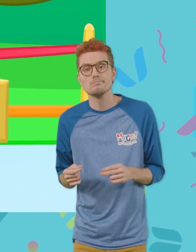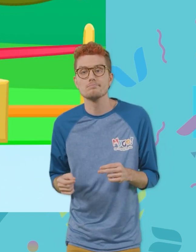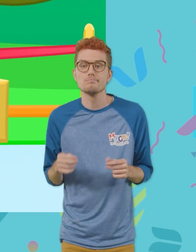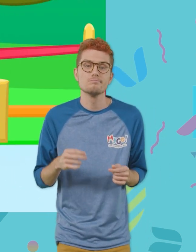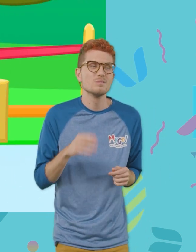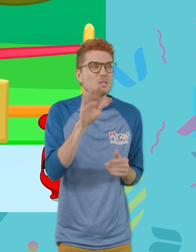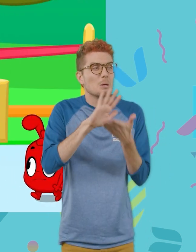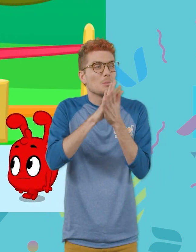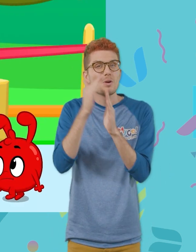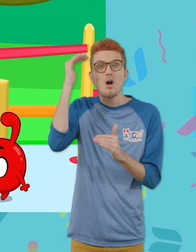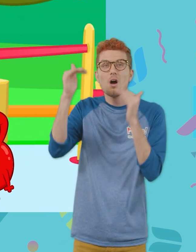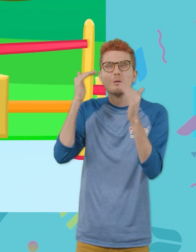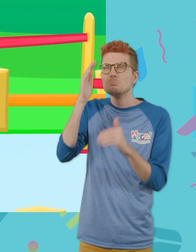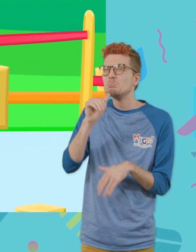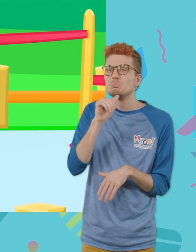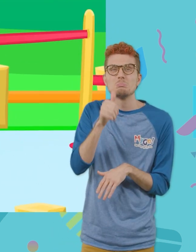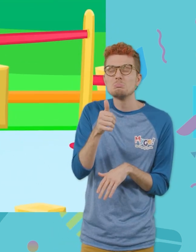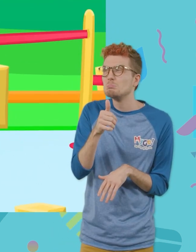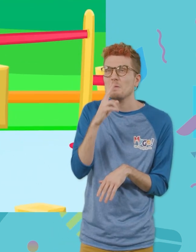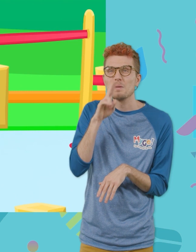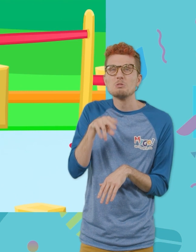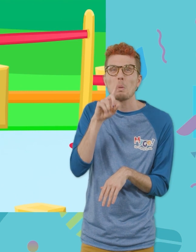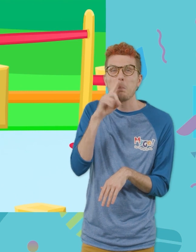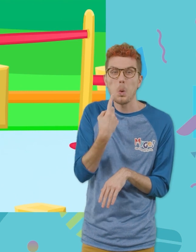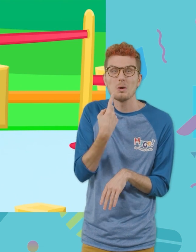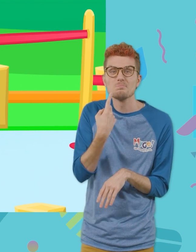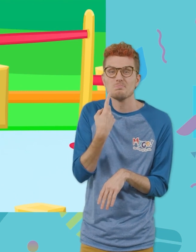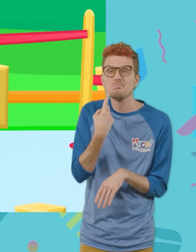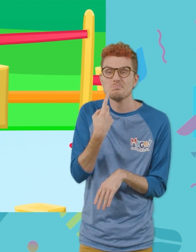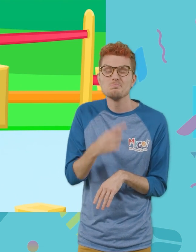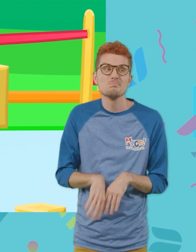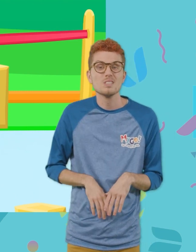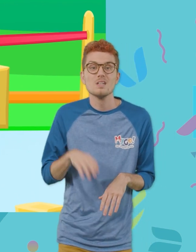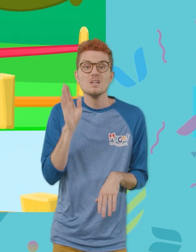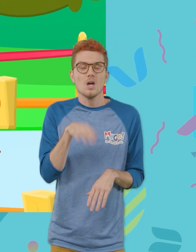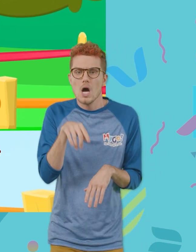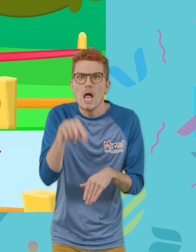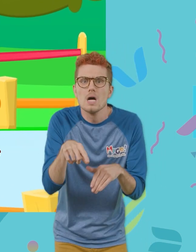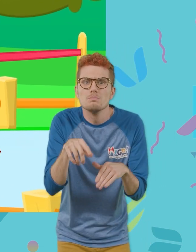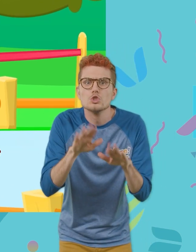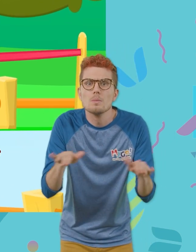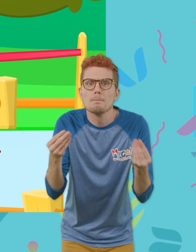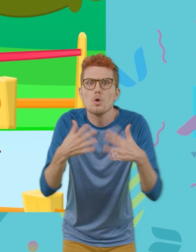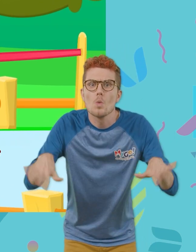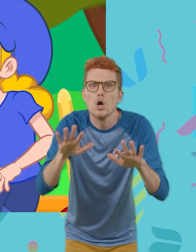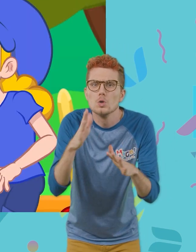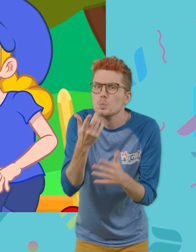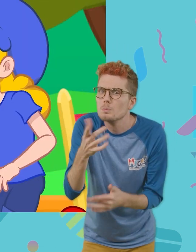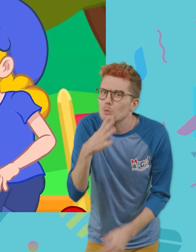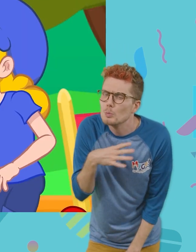Being an adult is starting to become very boring! This is a children's playground, Miss! I'm